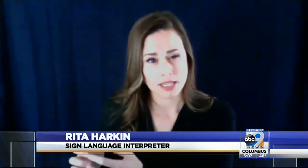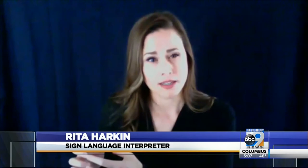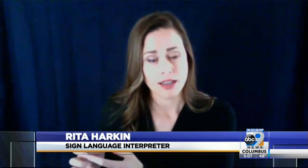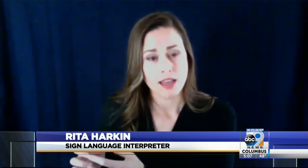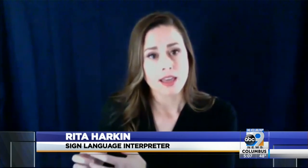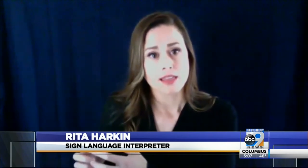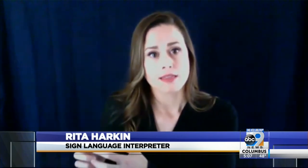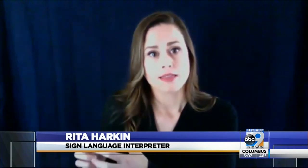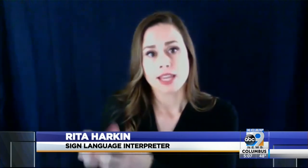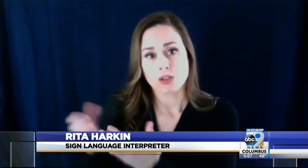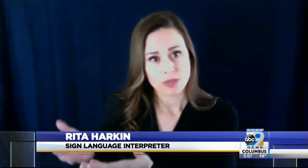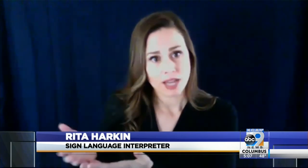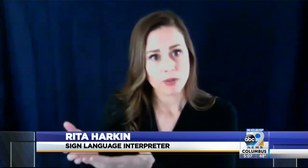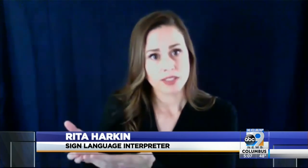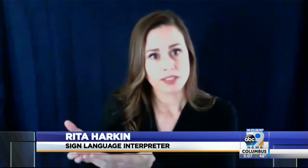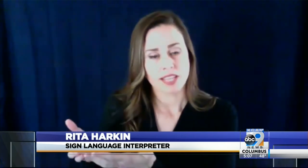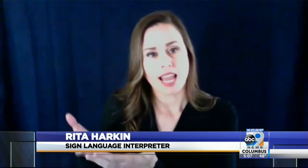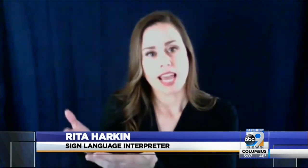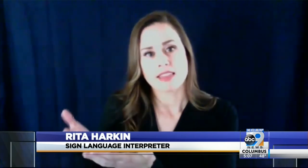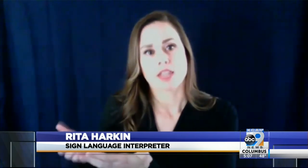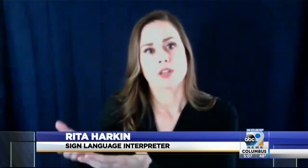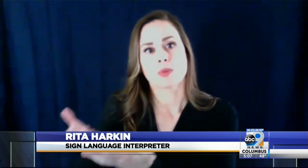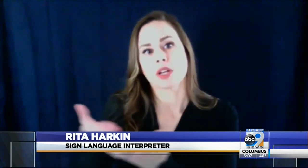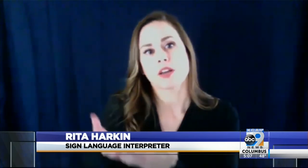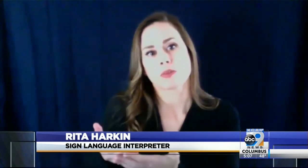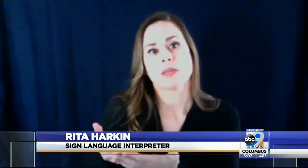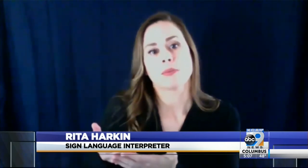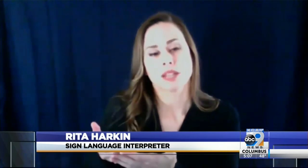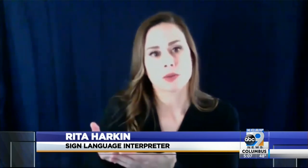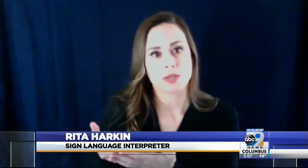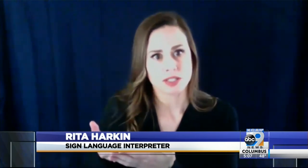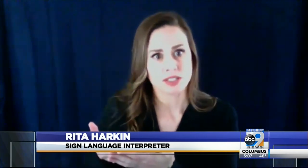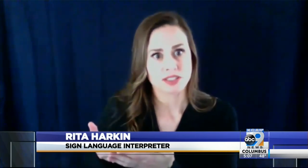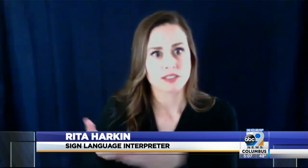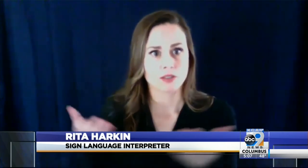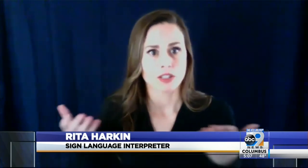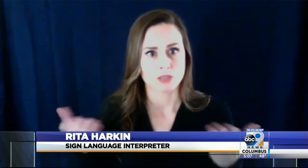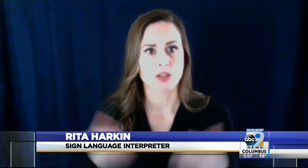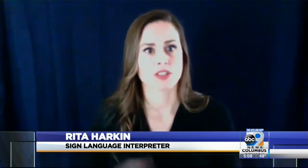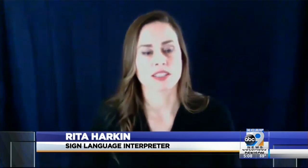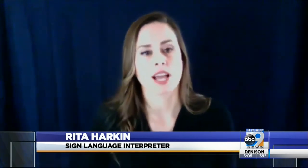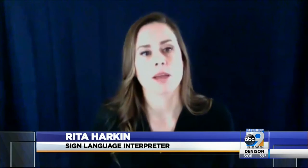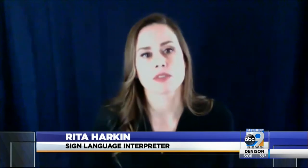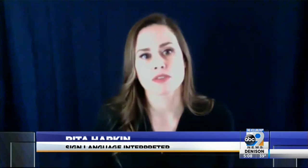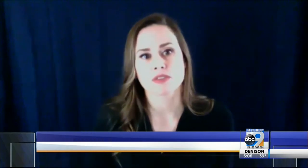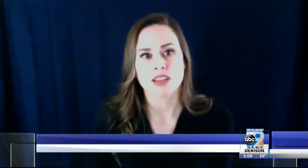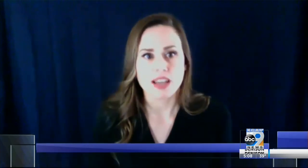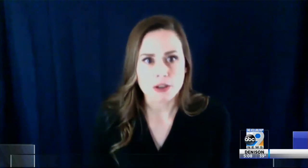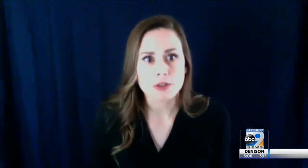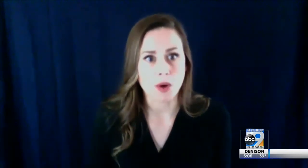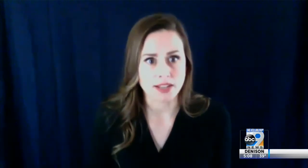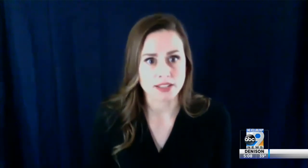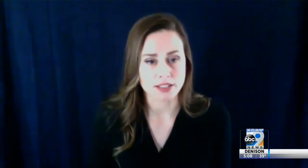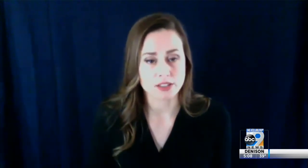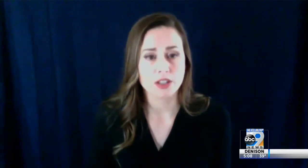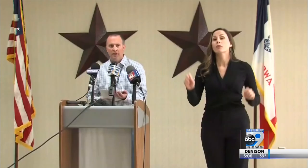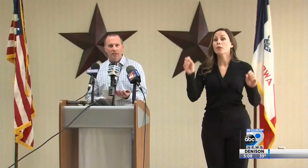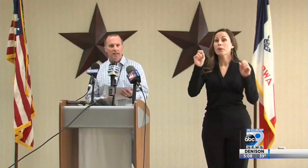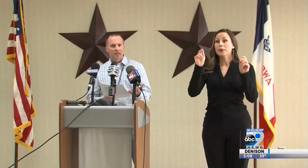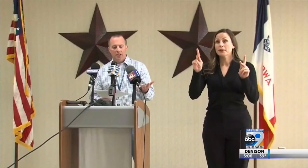they could be at risk and they could put other people at risk especially in times of health crisis. Hob Hob says